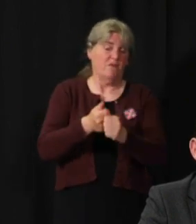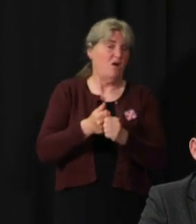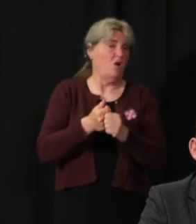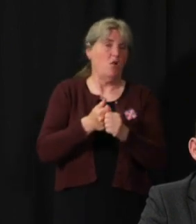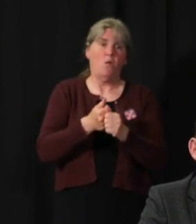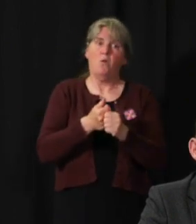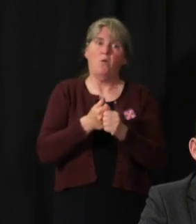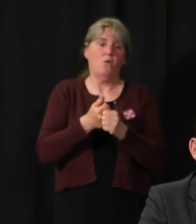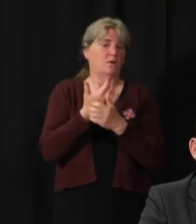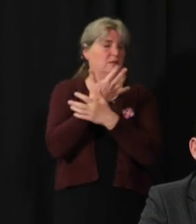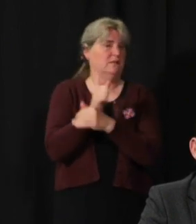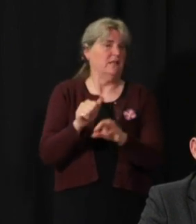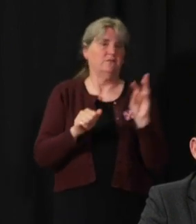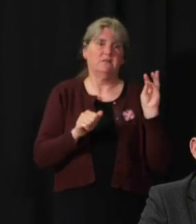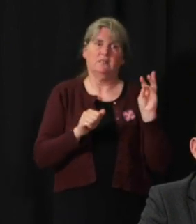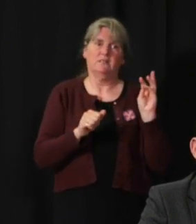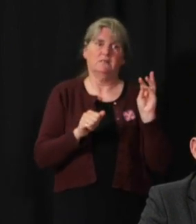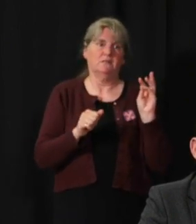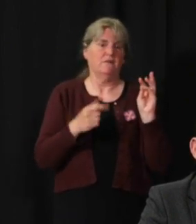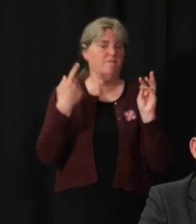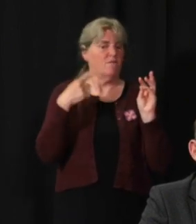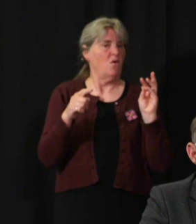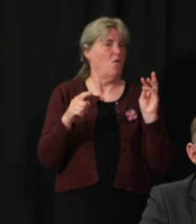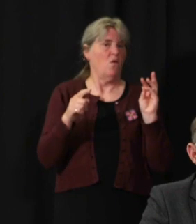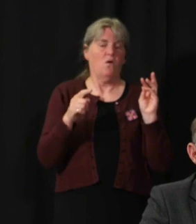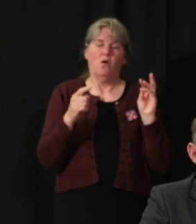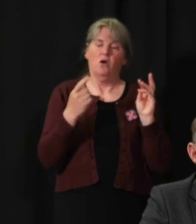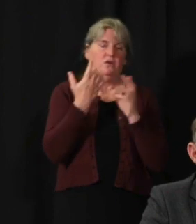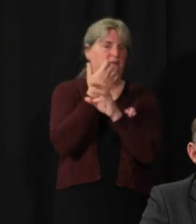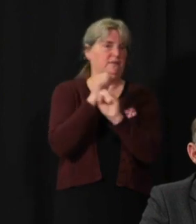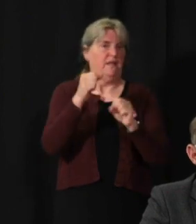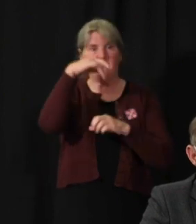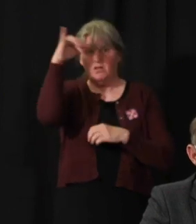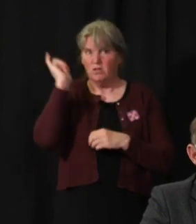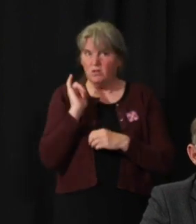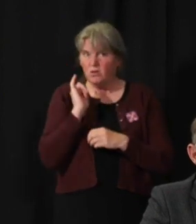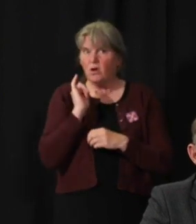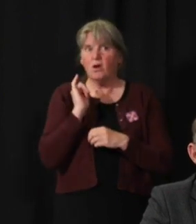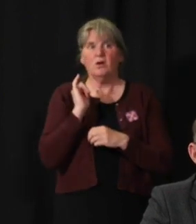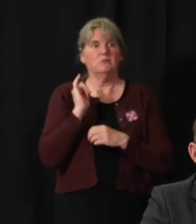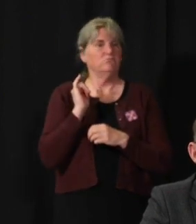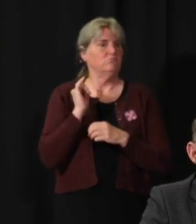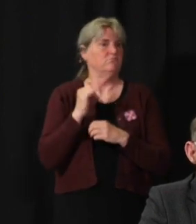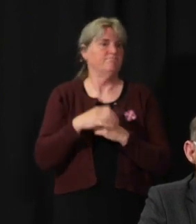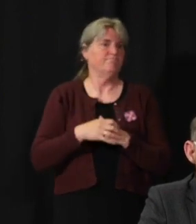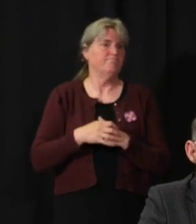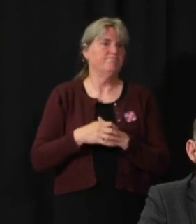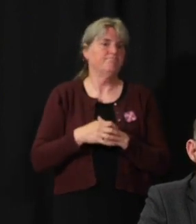are critical in maintaining the ability to do this safely.